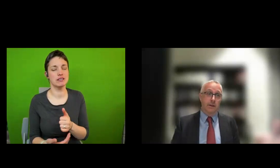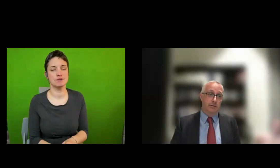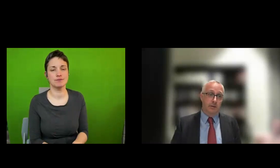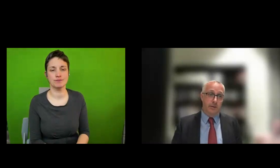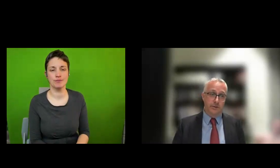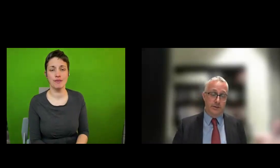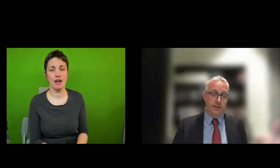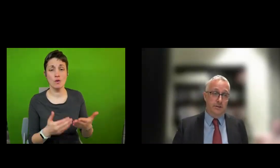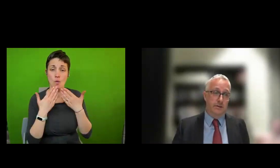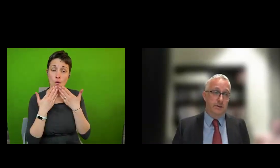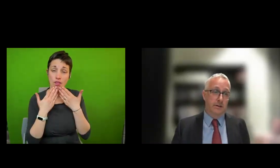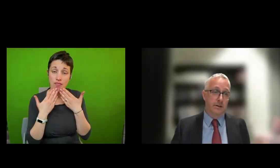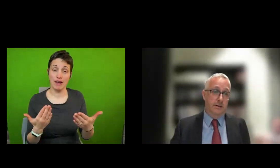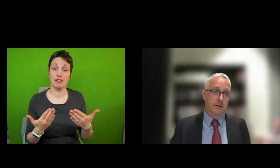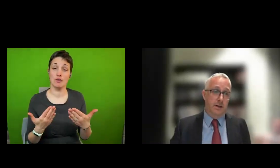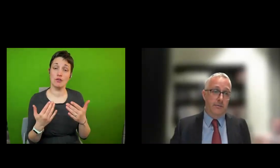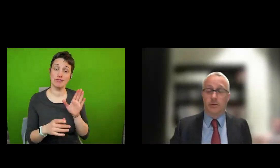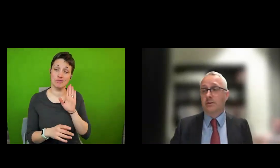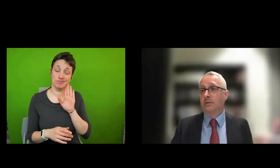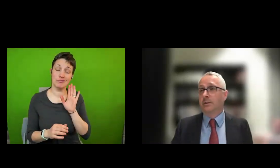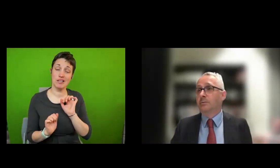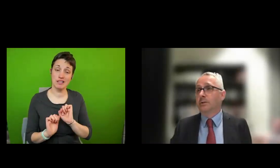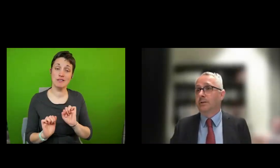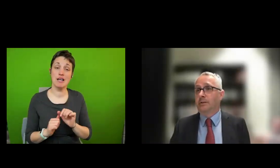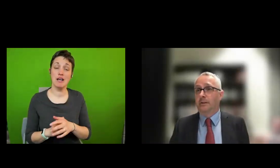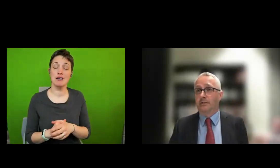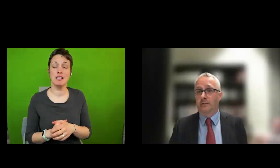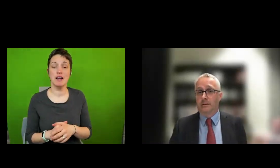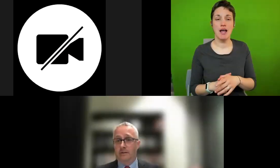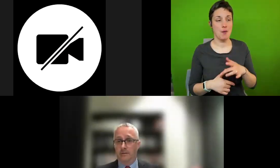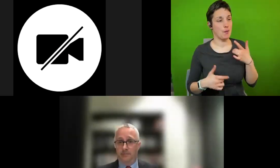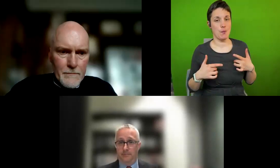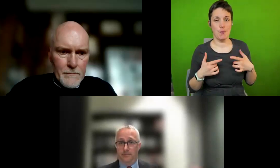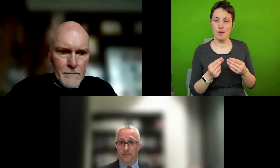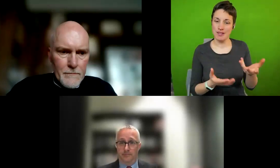thank you very much for your attention i'm very much looking forward to our discussion